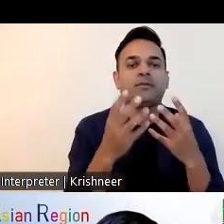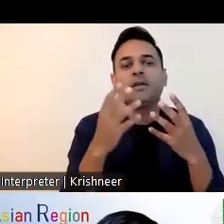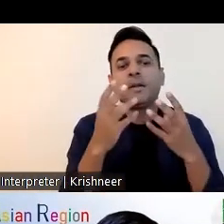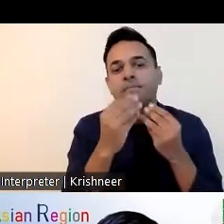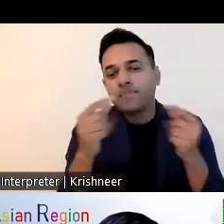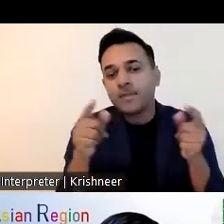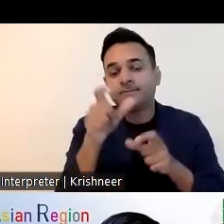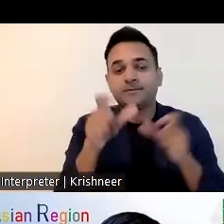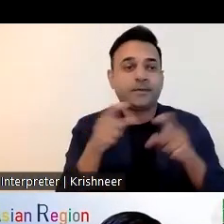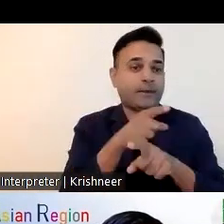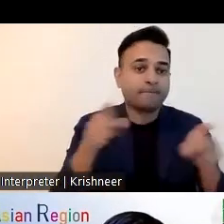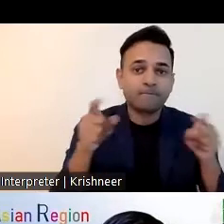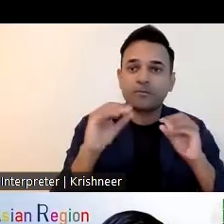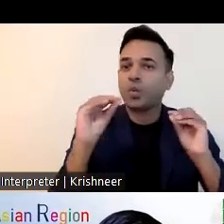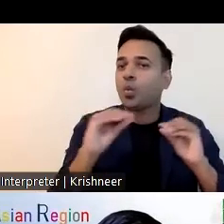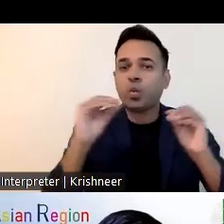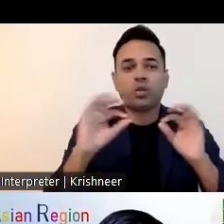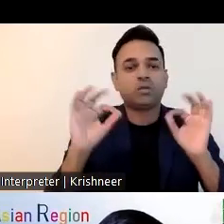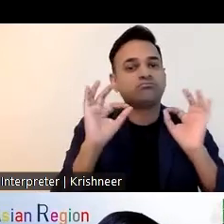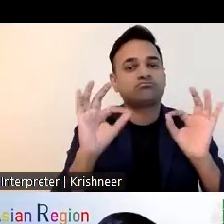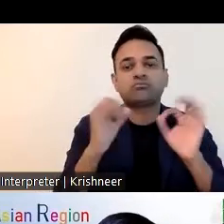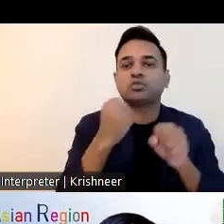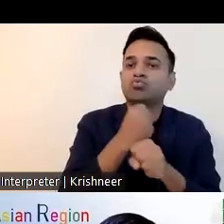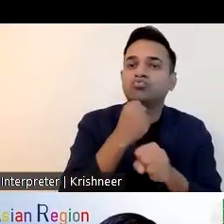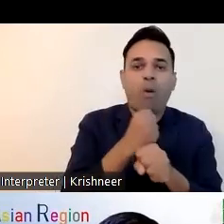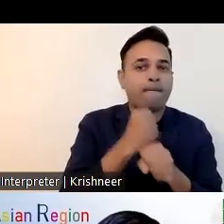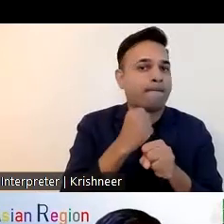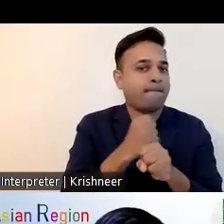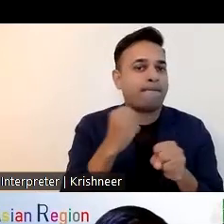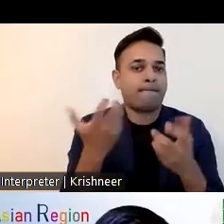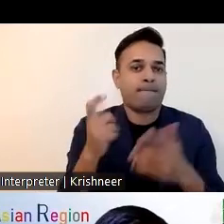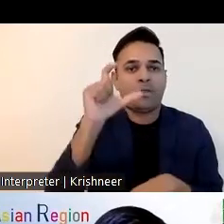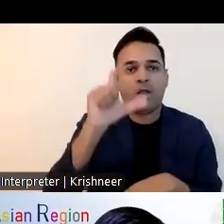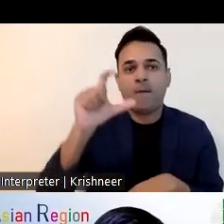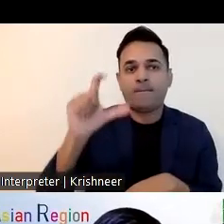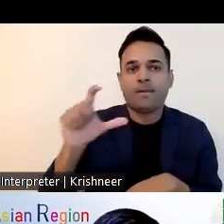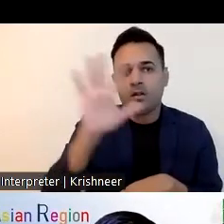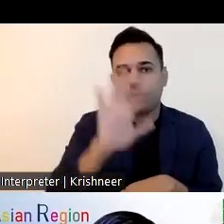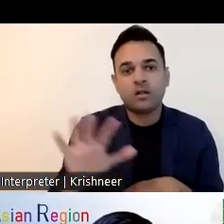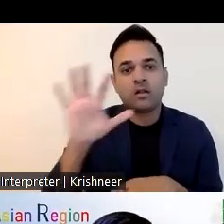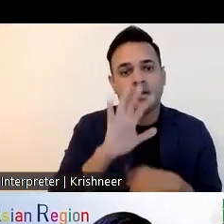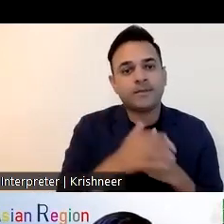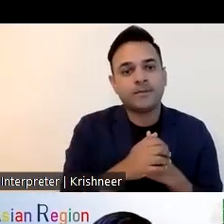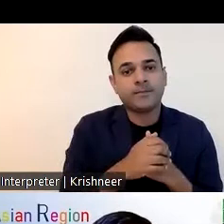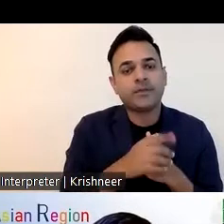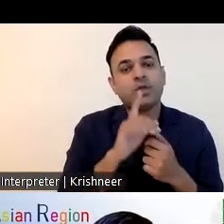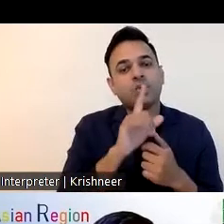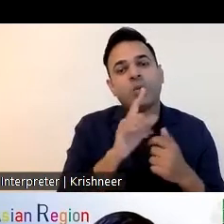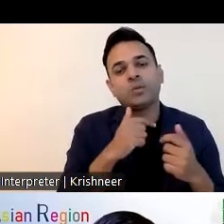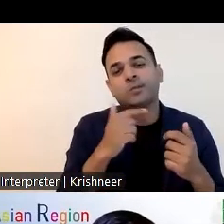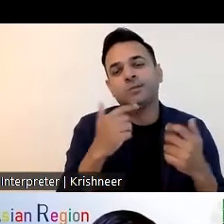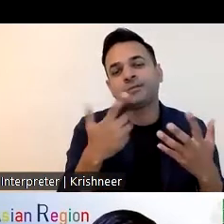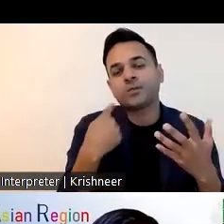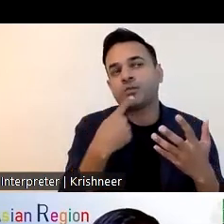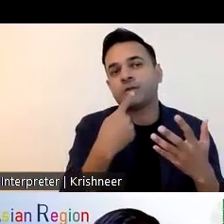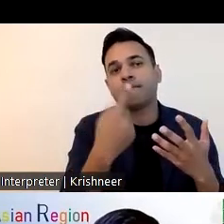with uh federation of nepal chamber of commerce and industry and national federation of disability in nepal and fdn has been running a